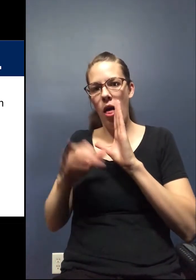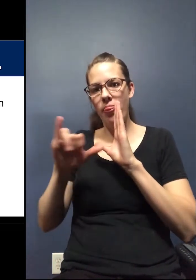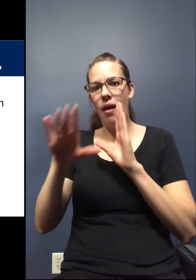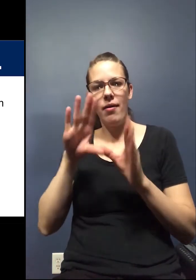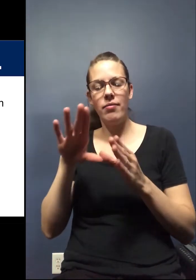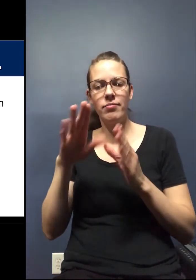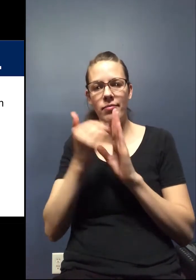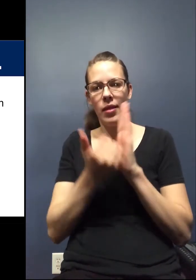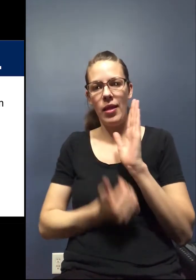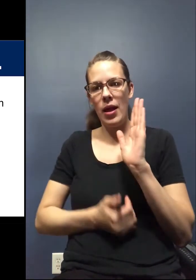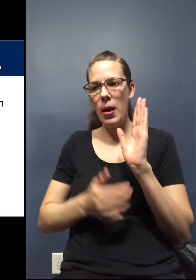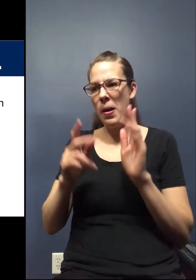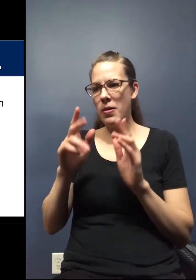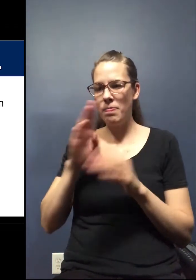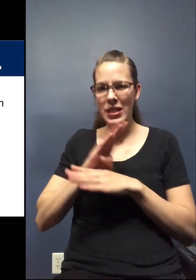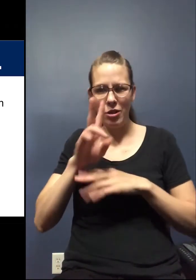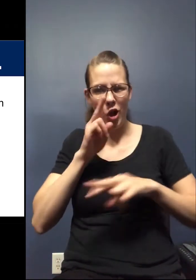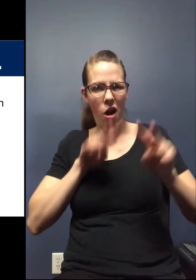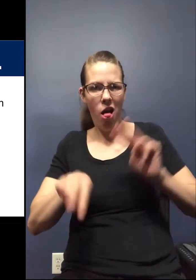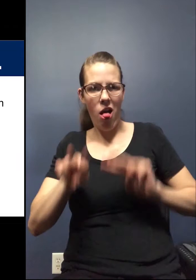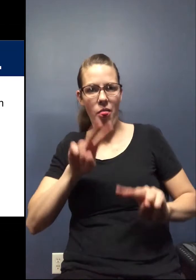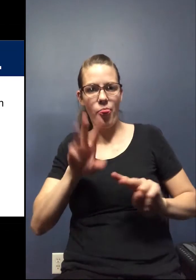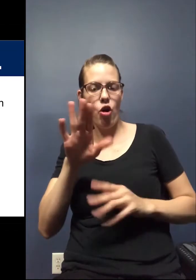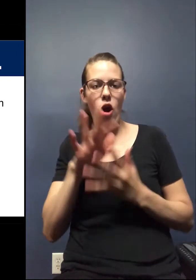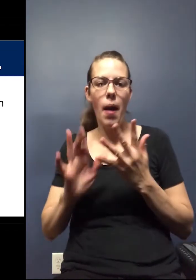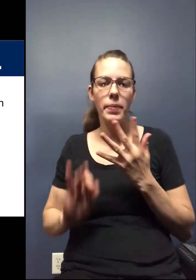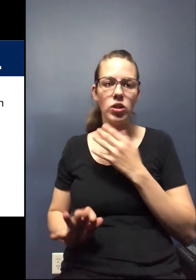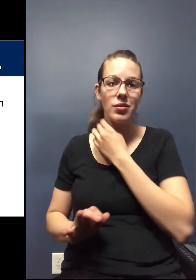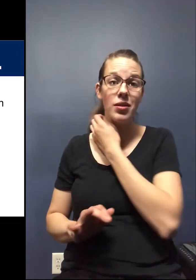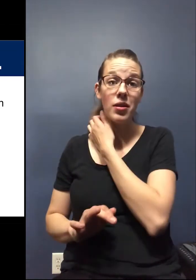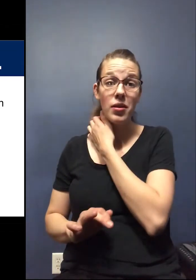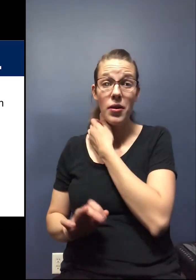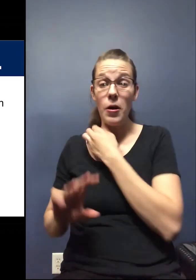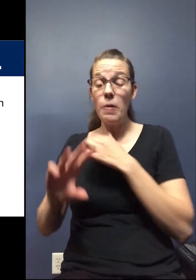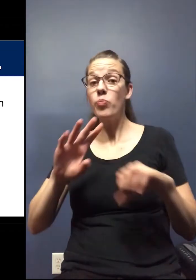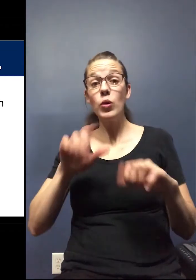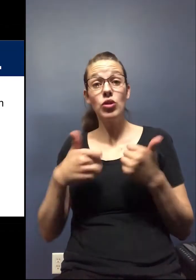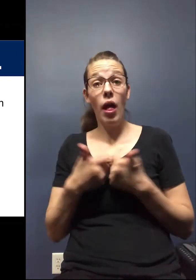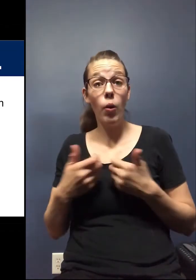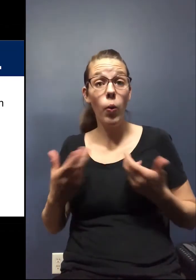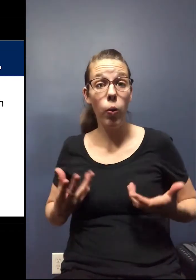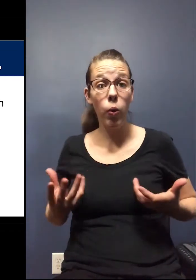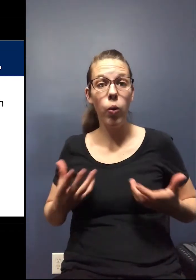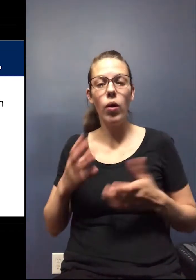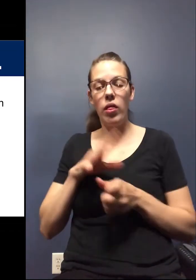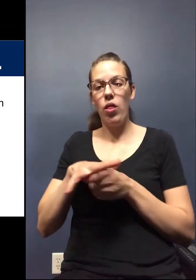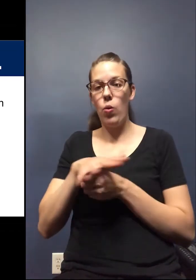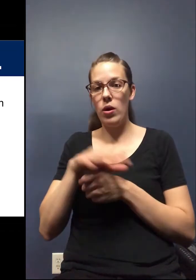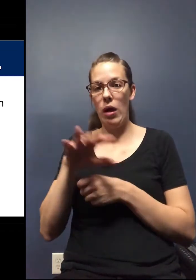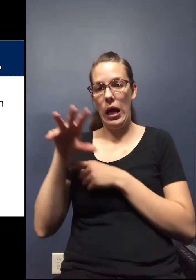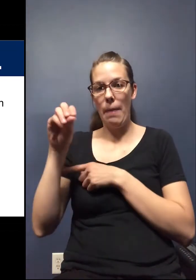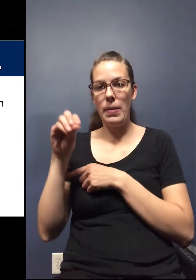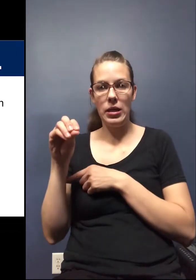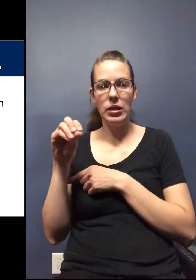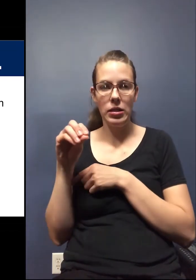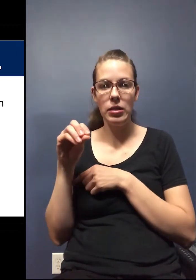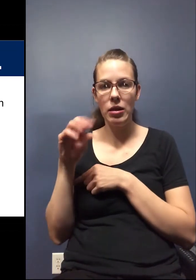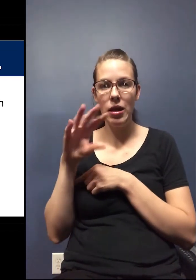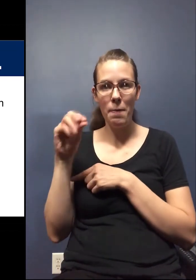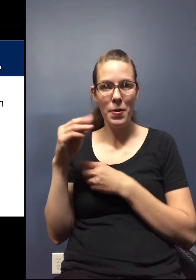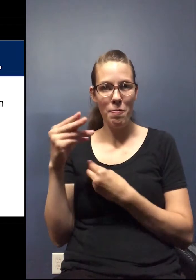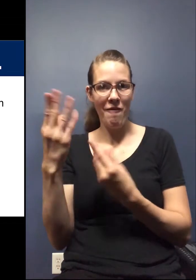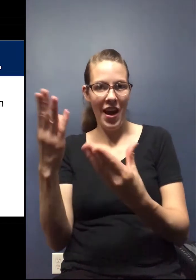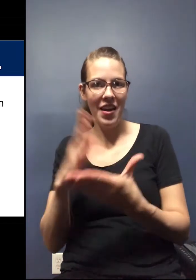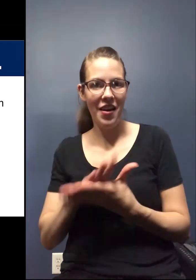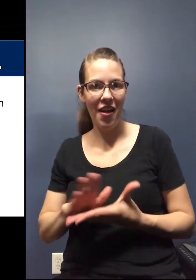as businesses are kind of perusing that their options there. What was challenging was with local companies, you know, there are companies